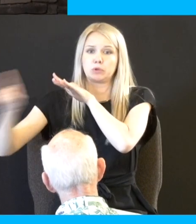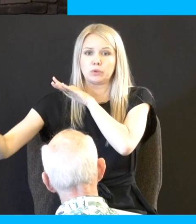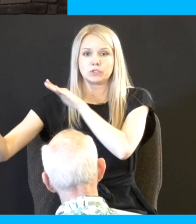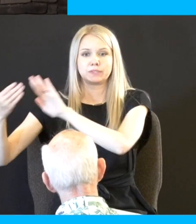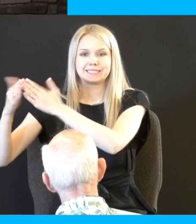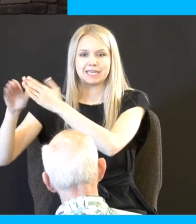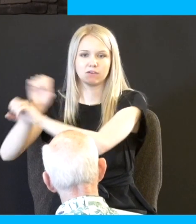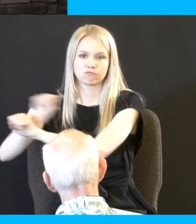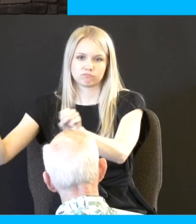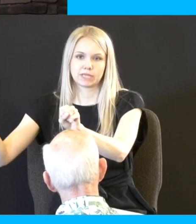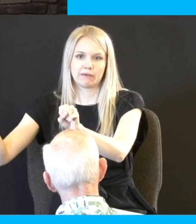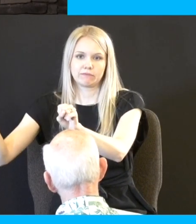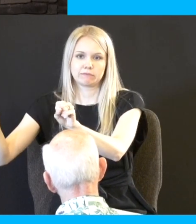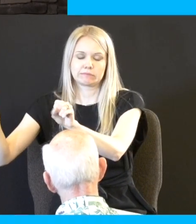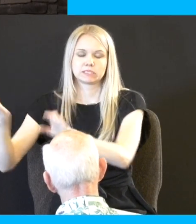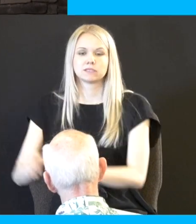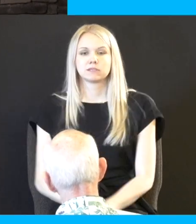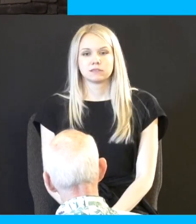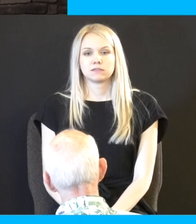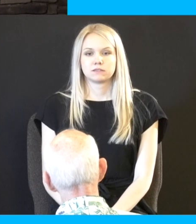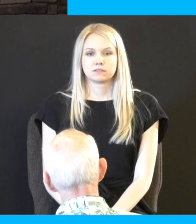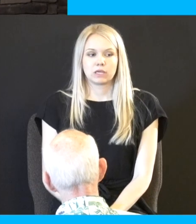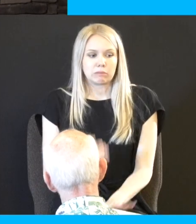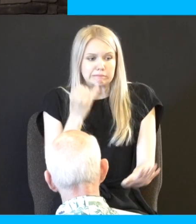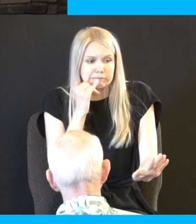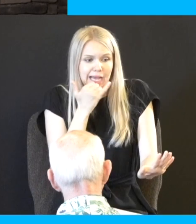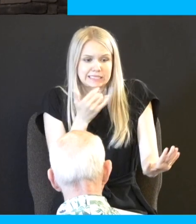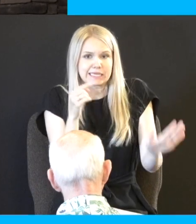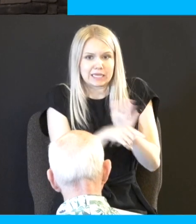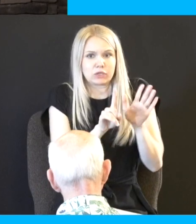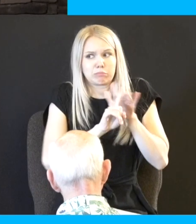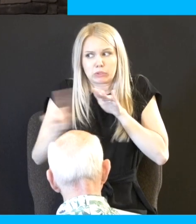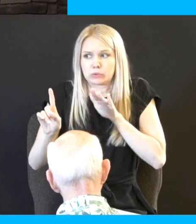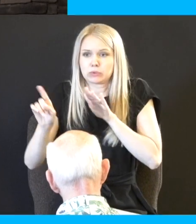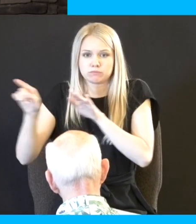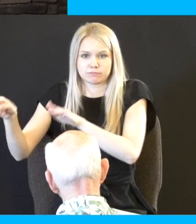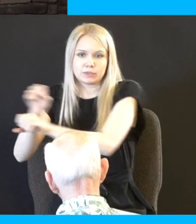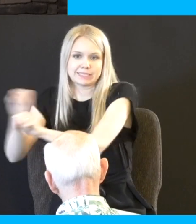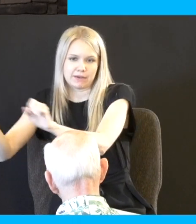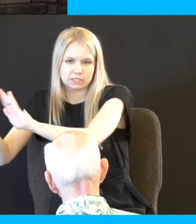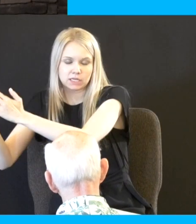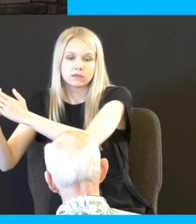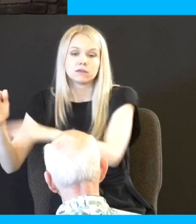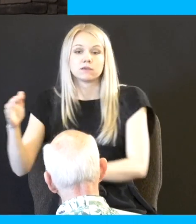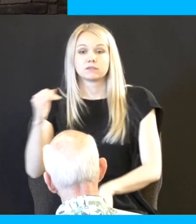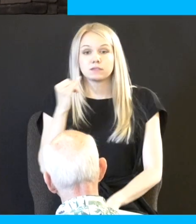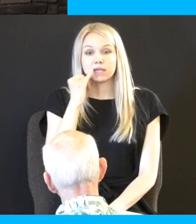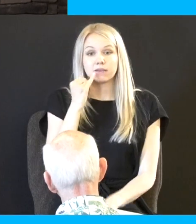most of you got it that's where you go verse 14 but if a man come upon or a man come presumptuously upon